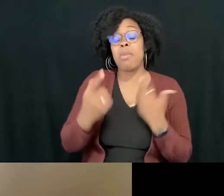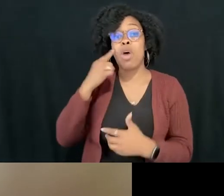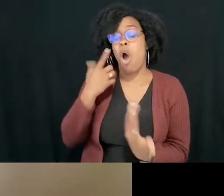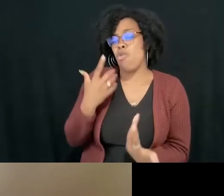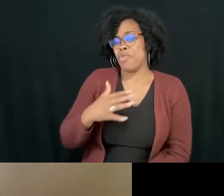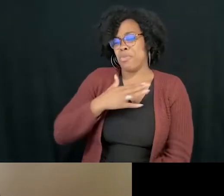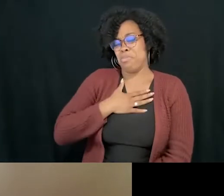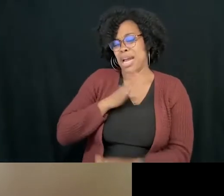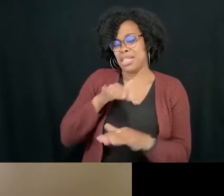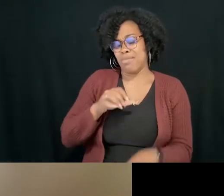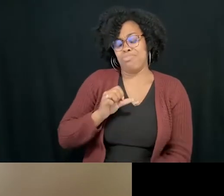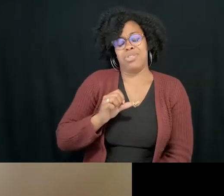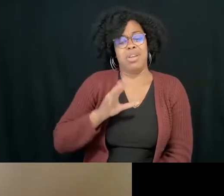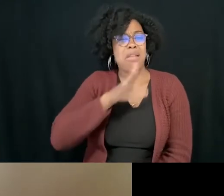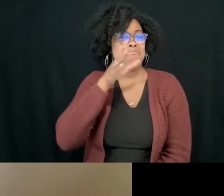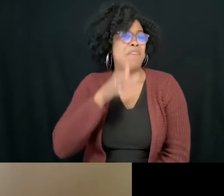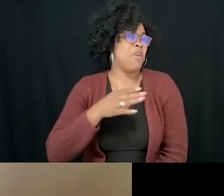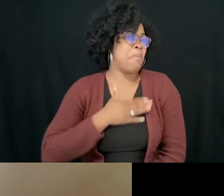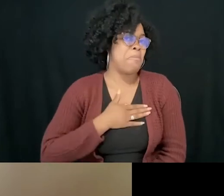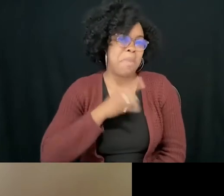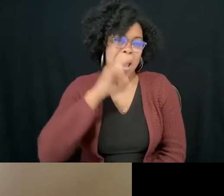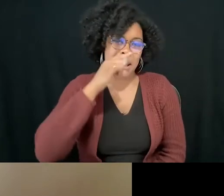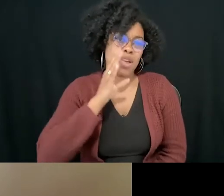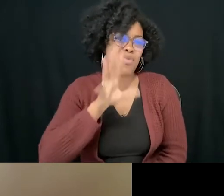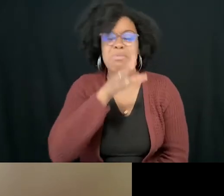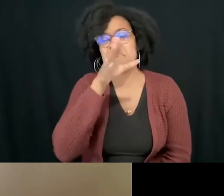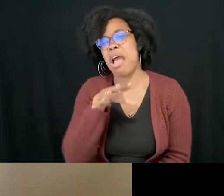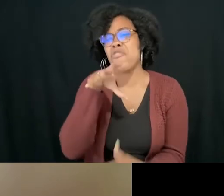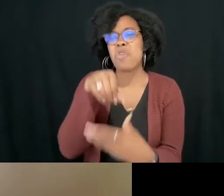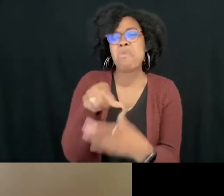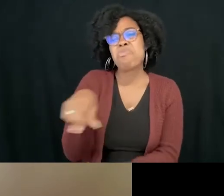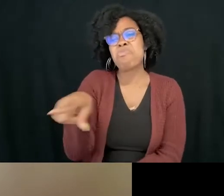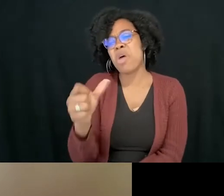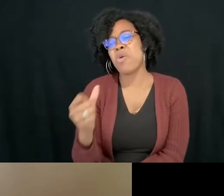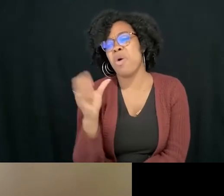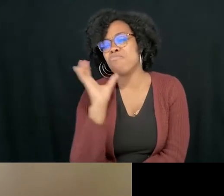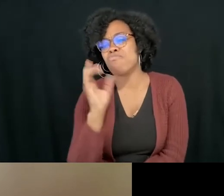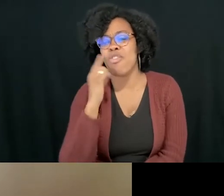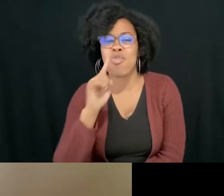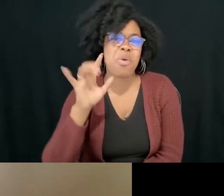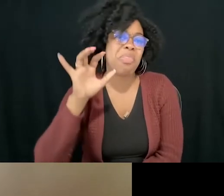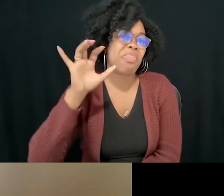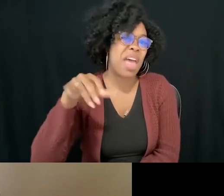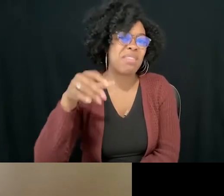right? My child wouldn't, that wouldn't happen to them, or they wouldn't go seeking out sexualized media.